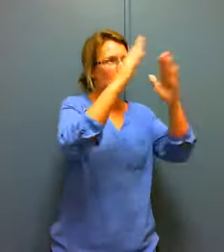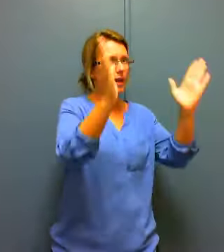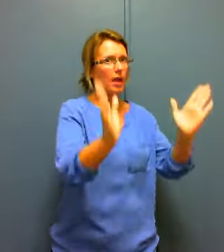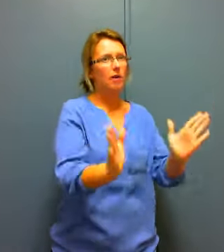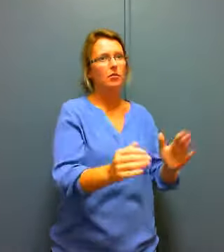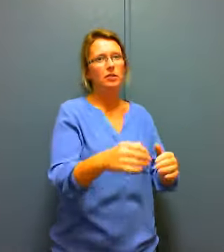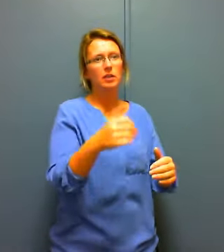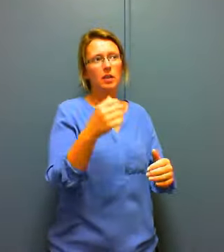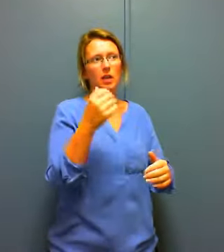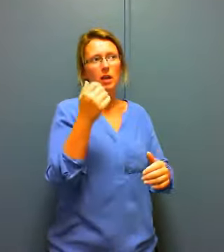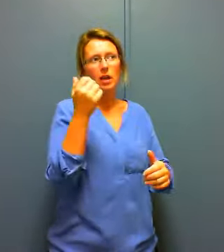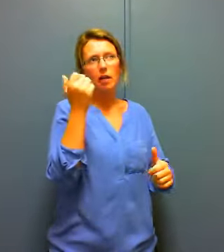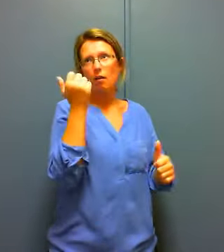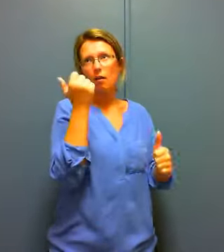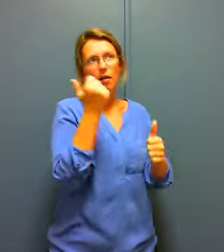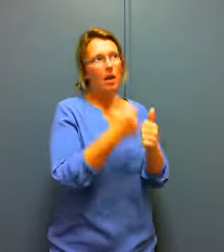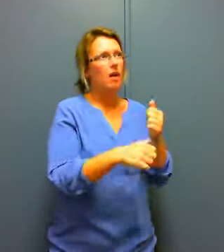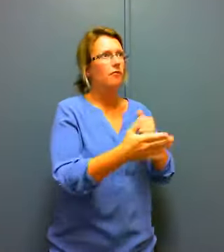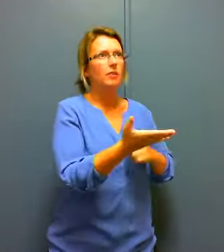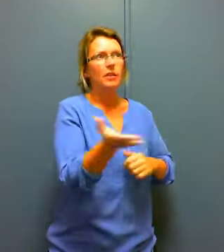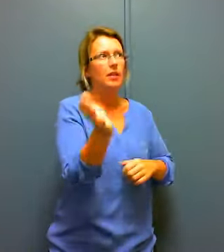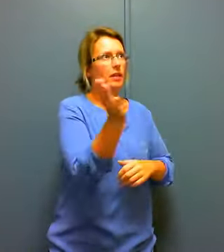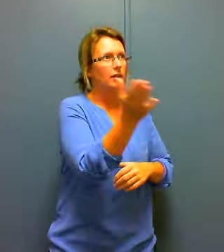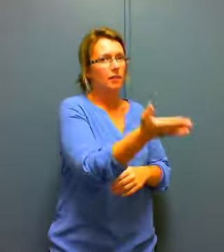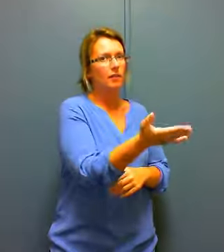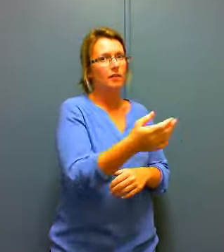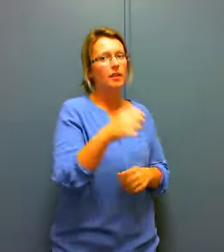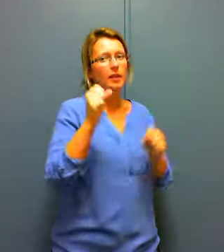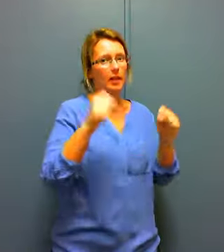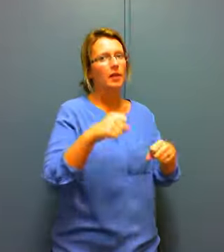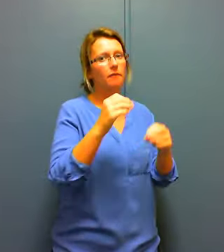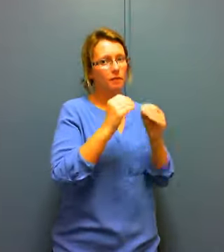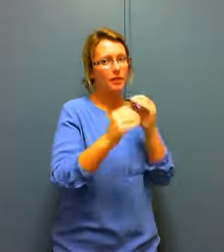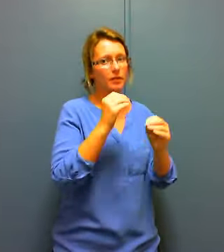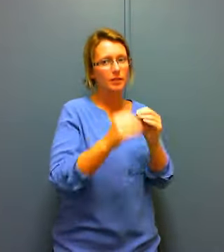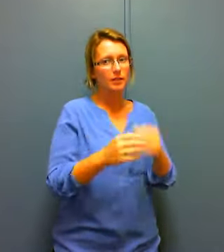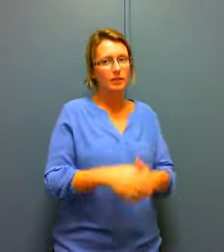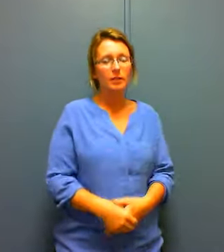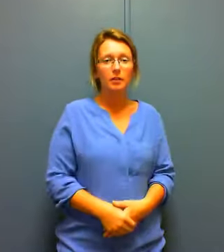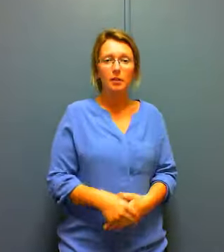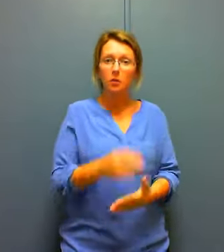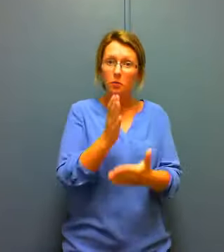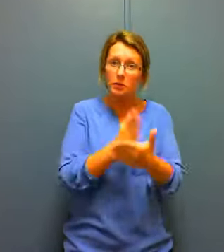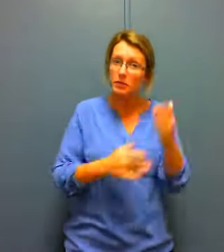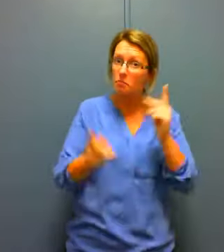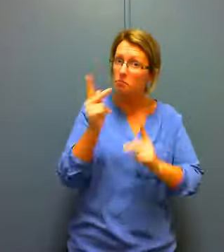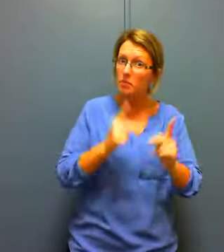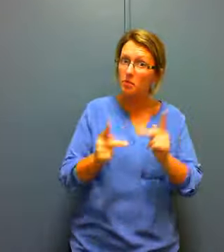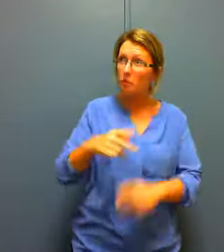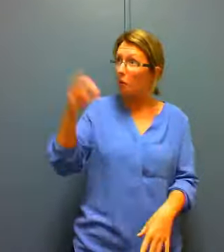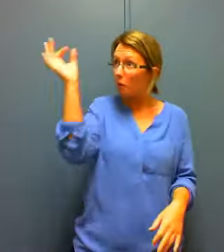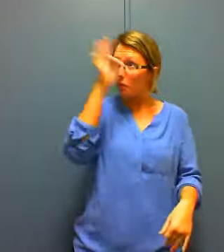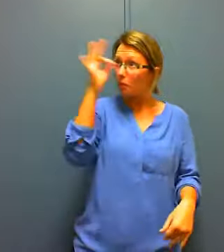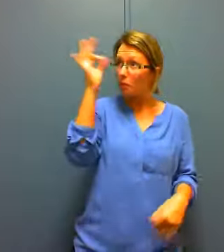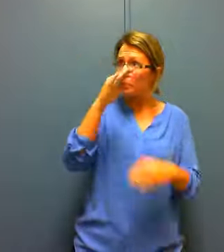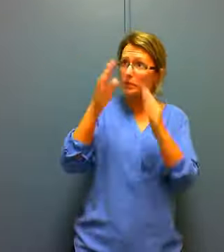I mean it depends on the person here there are people who don't know anything about that kind of stuff but especially if your family is